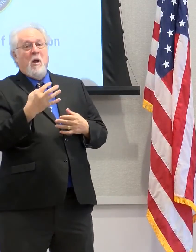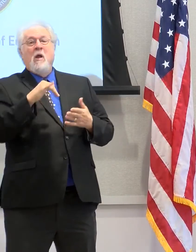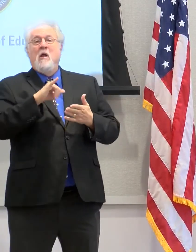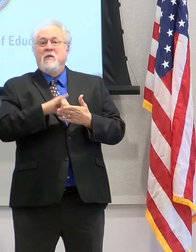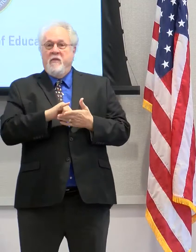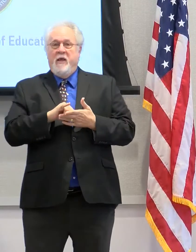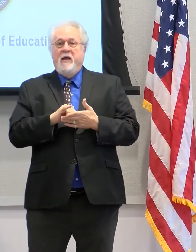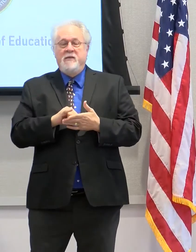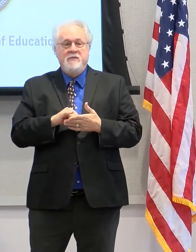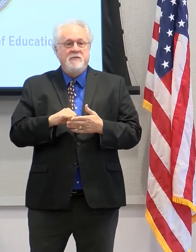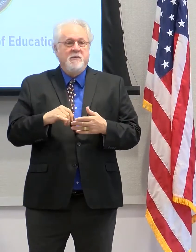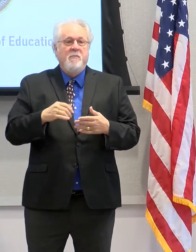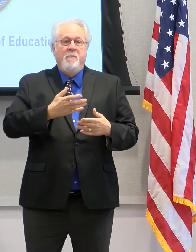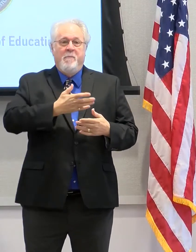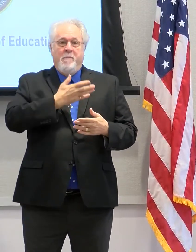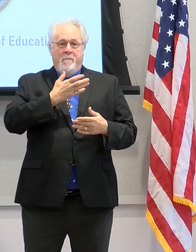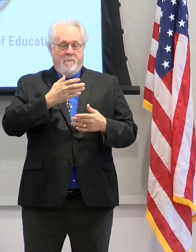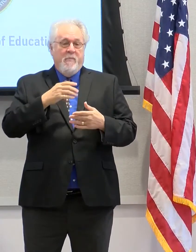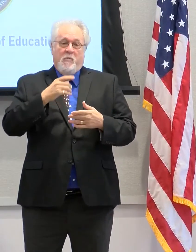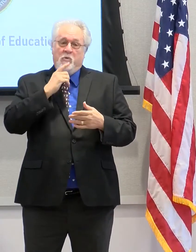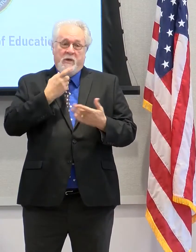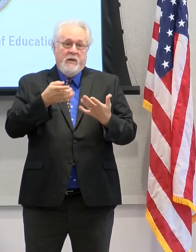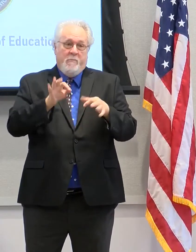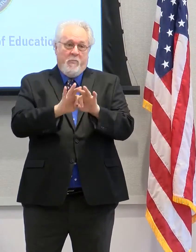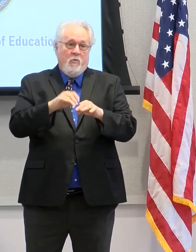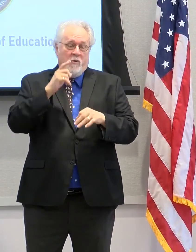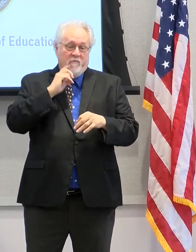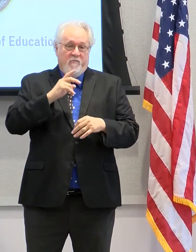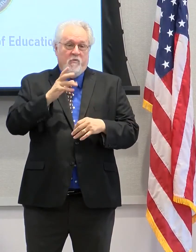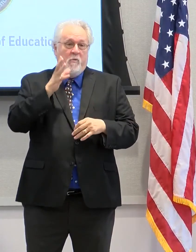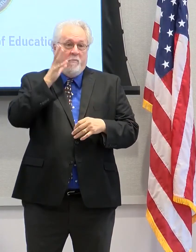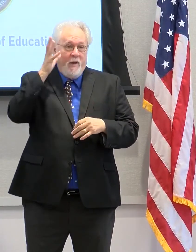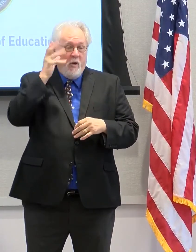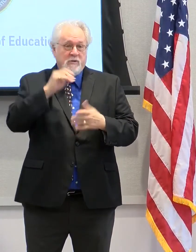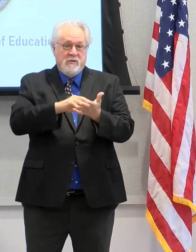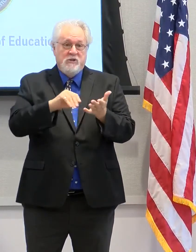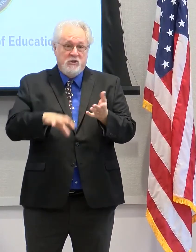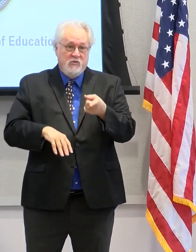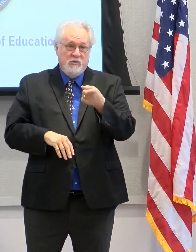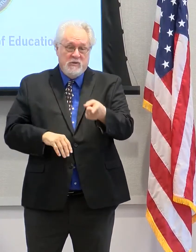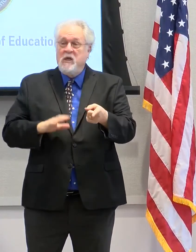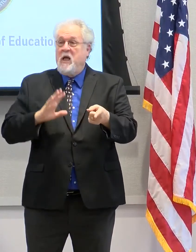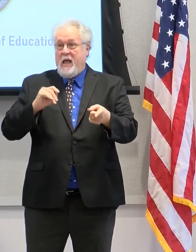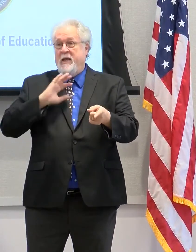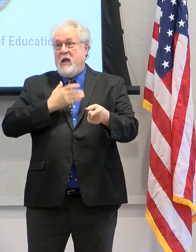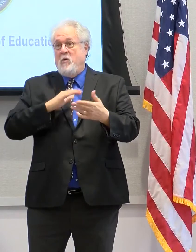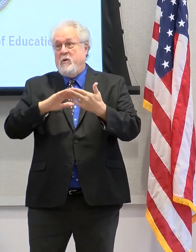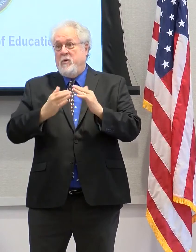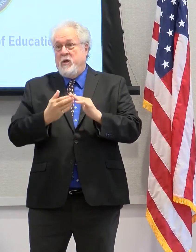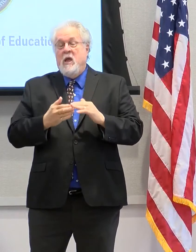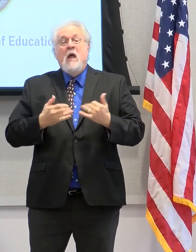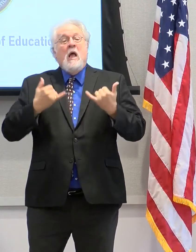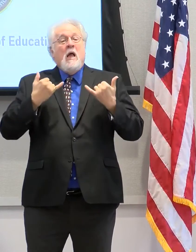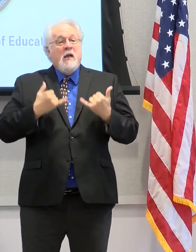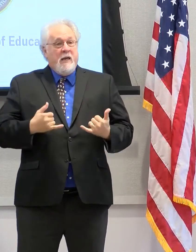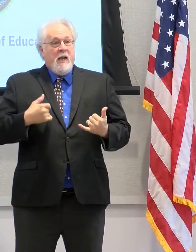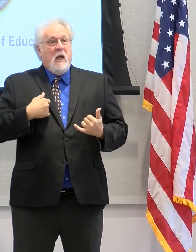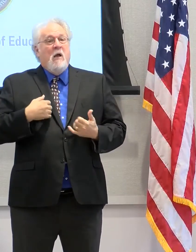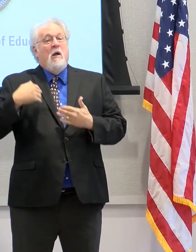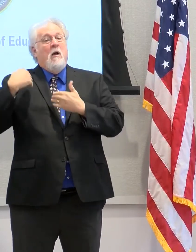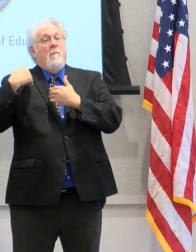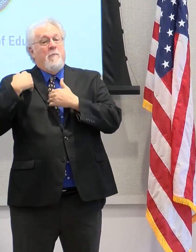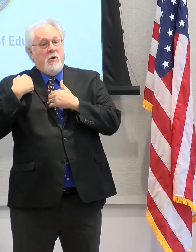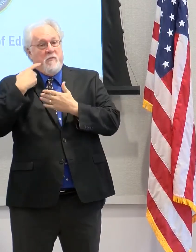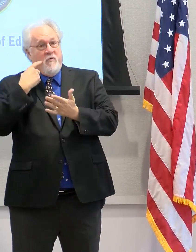kitchen top table between families and parents, parents and students, and our community. Because now we're taking the burden